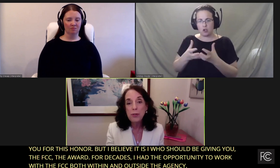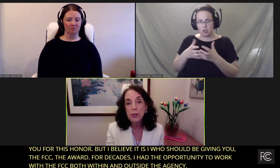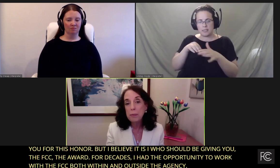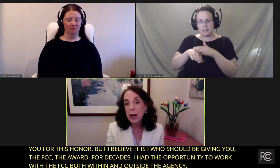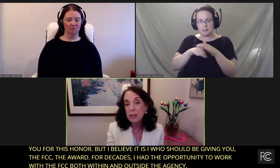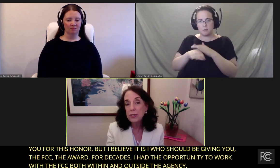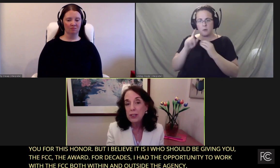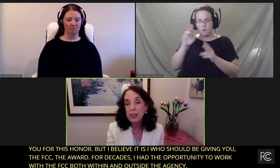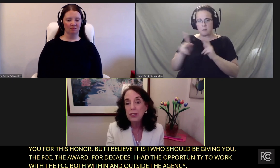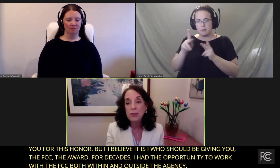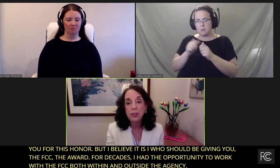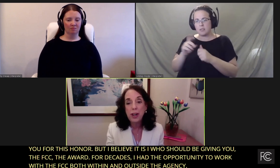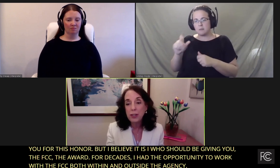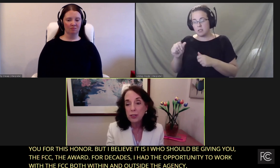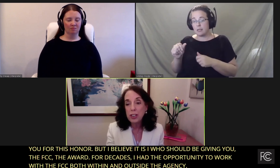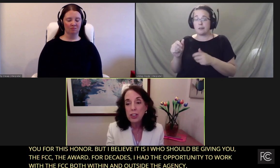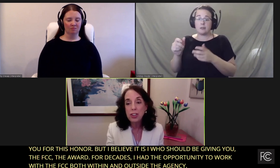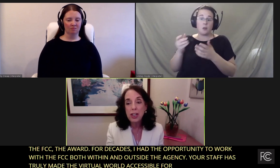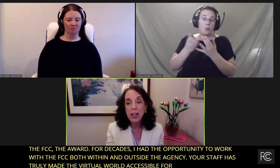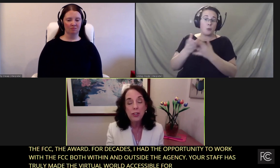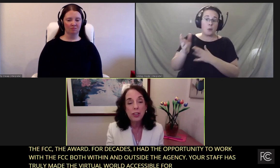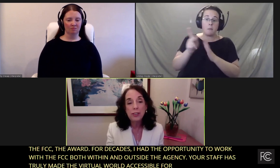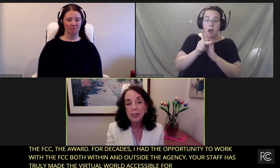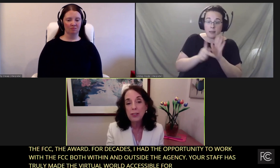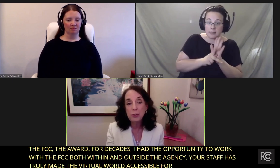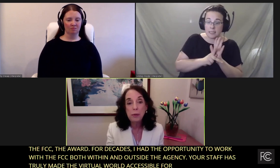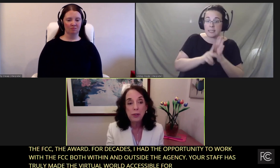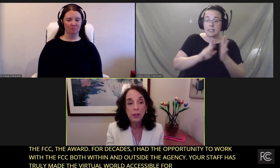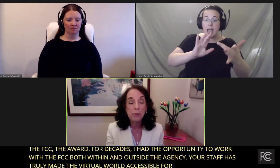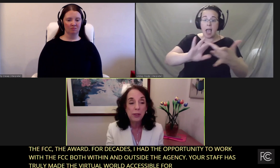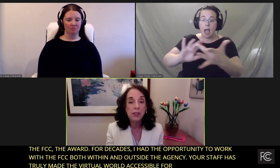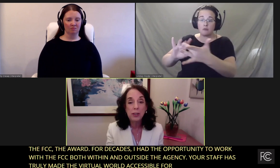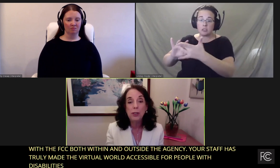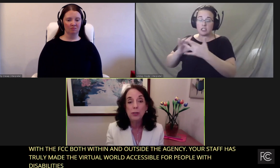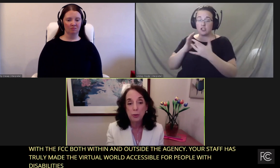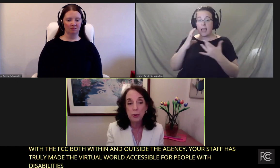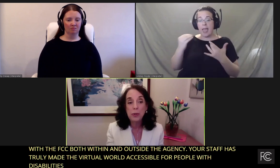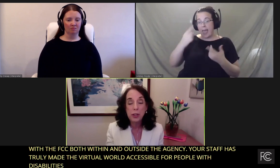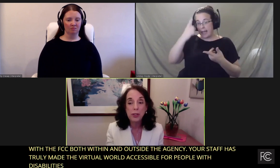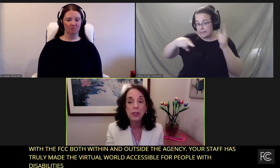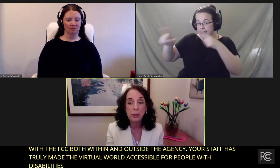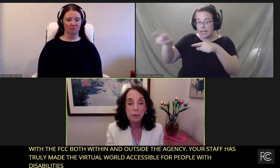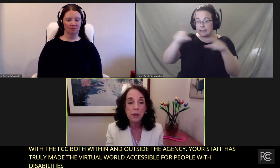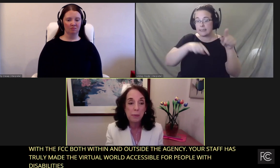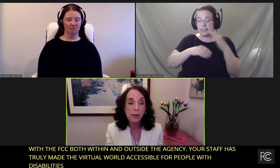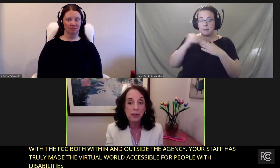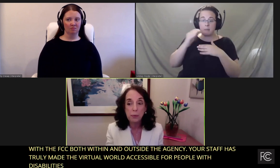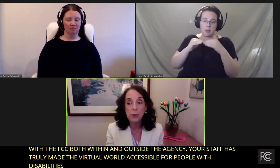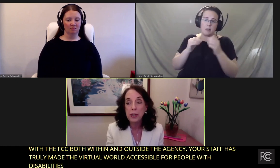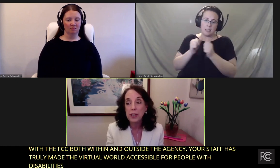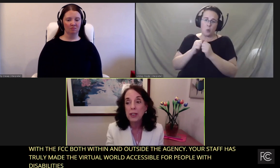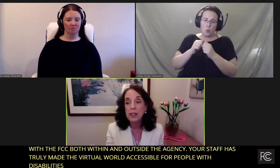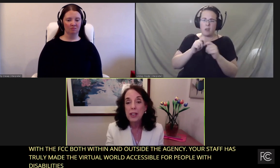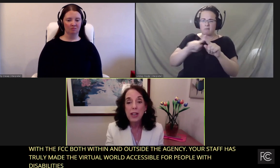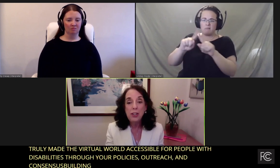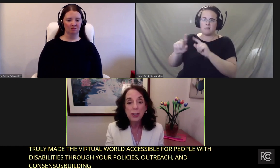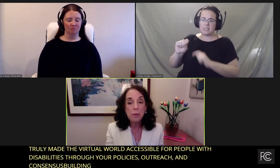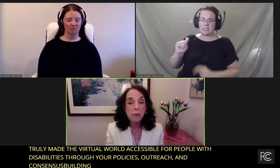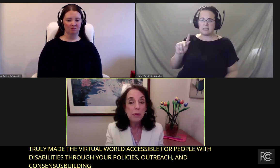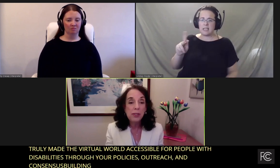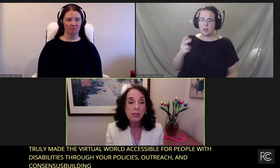through your policies, your outreach, and your consensus building among stakeholders, which we heard a little bit about this morning.